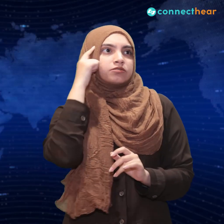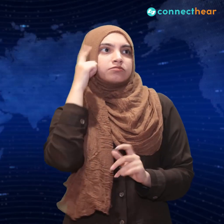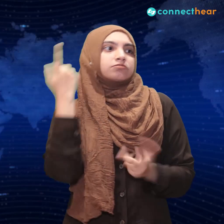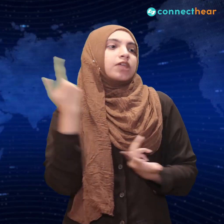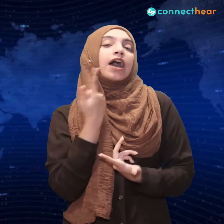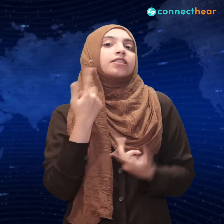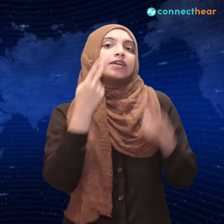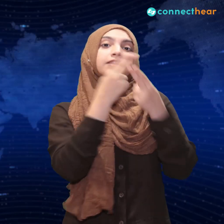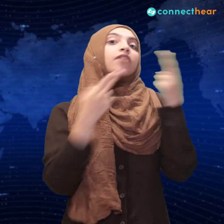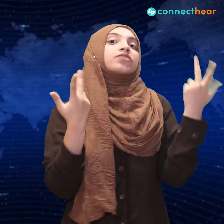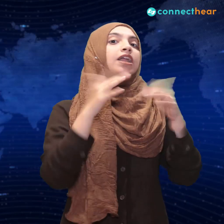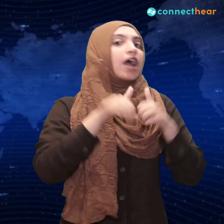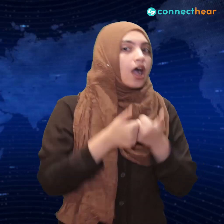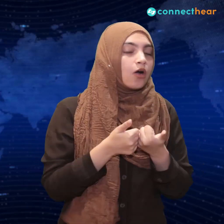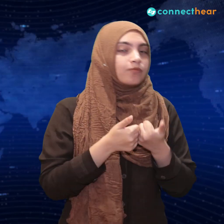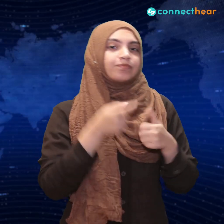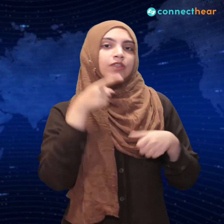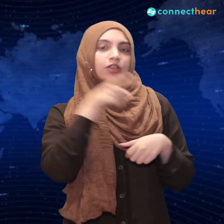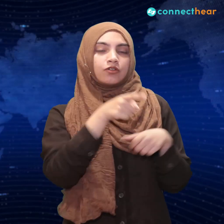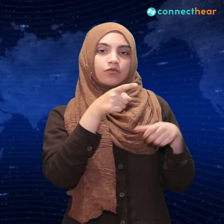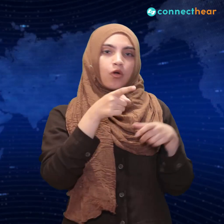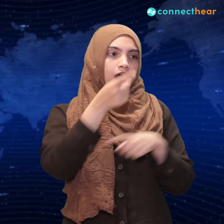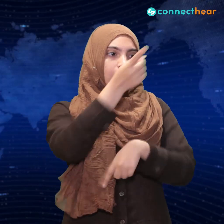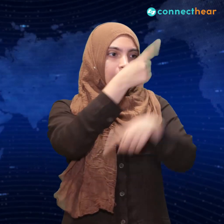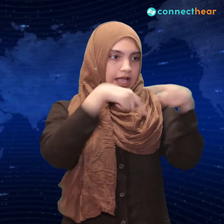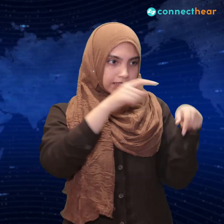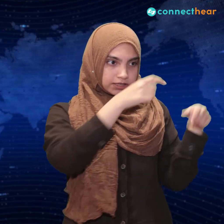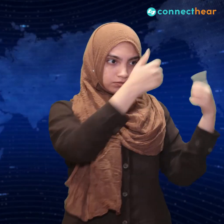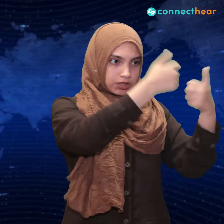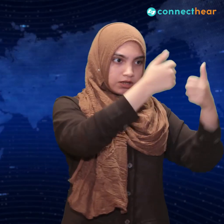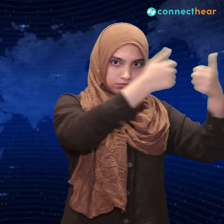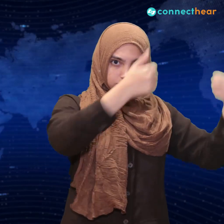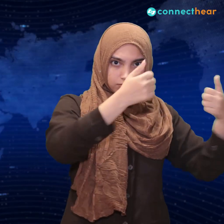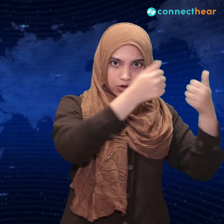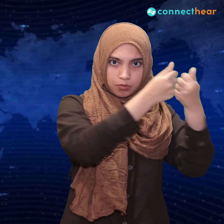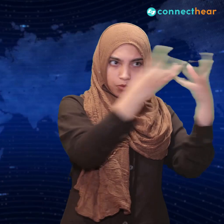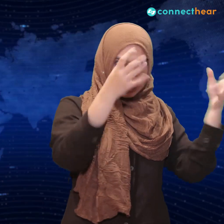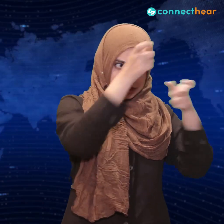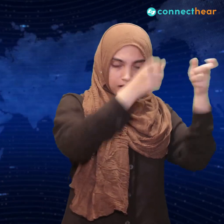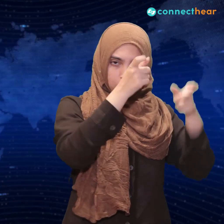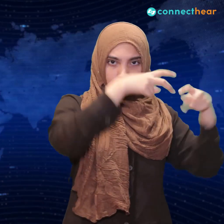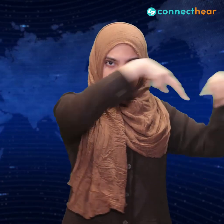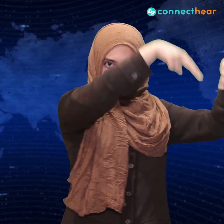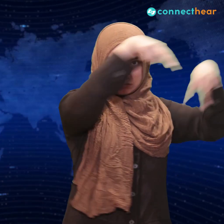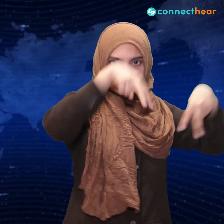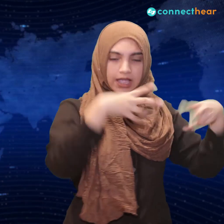During the voting, the masked individual told the participants that the voting starts from the reverse order,